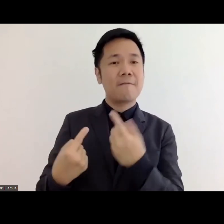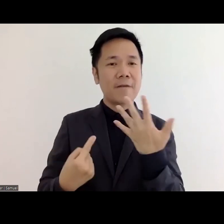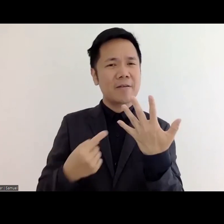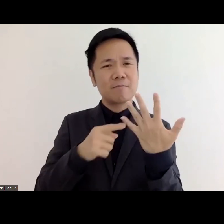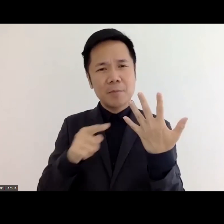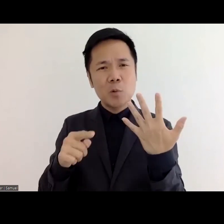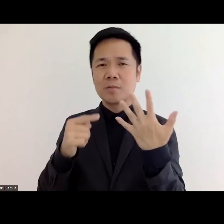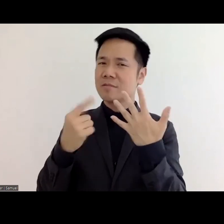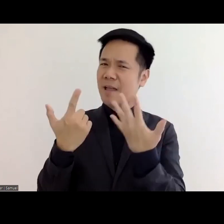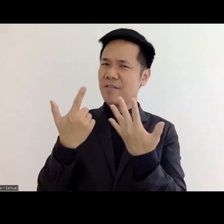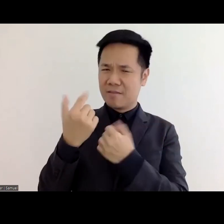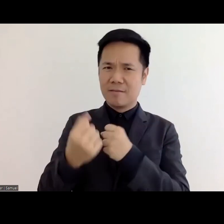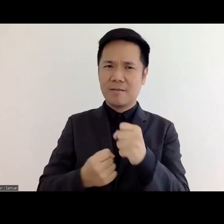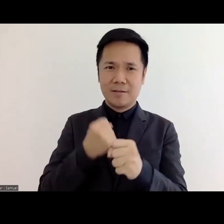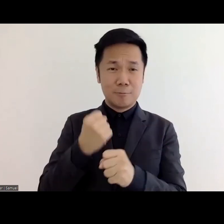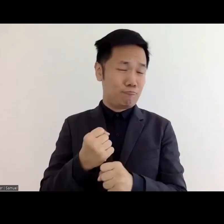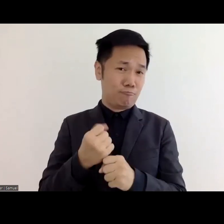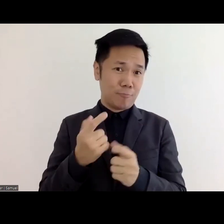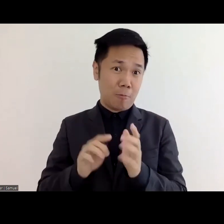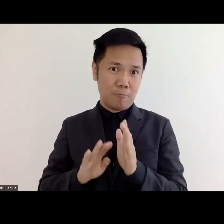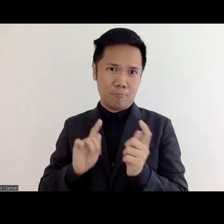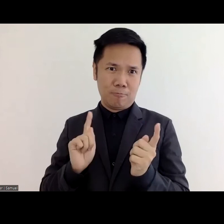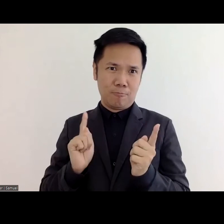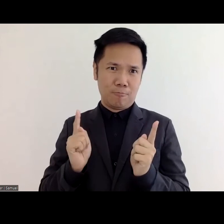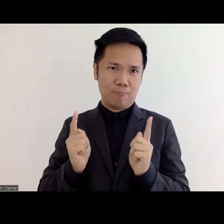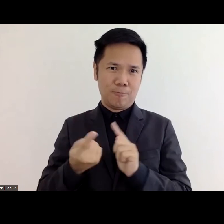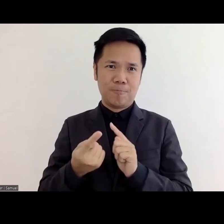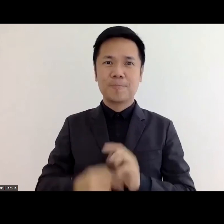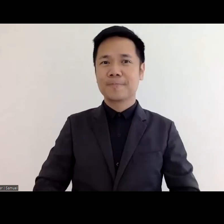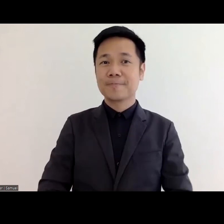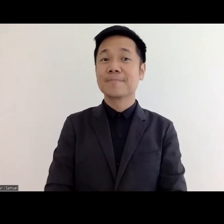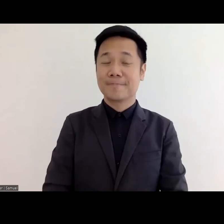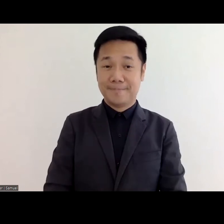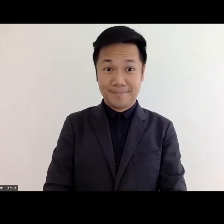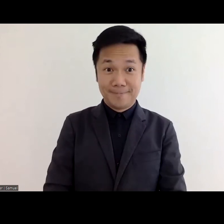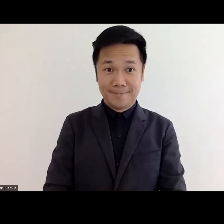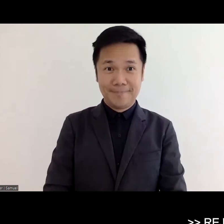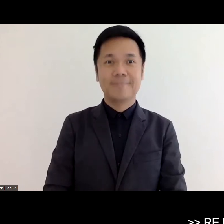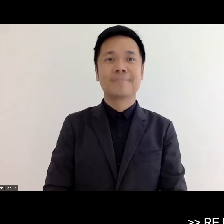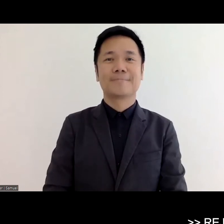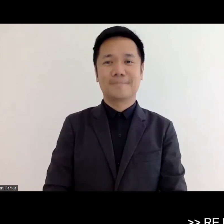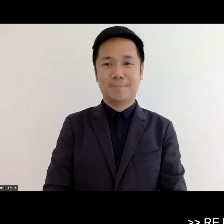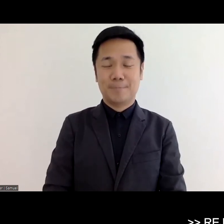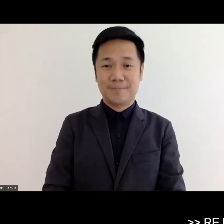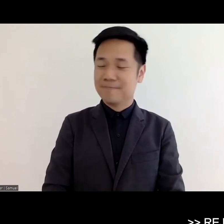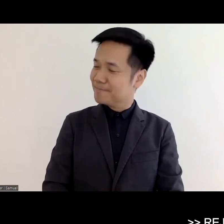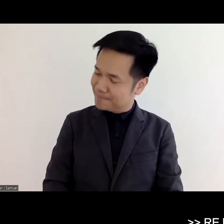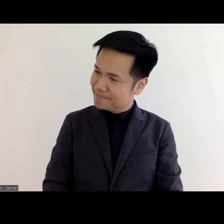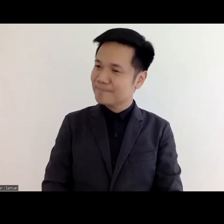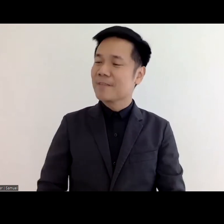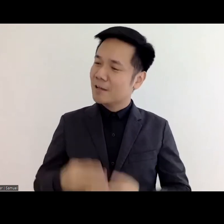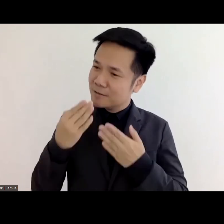great thank you